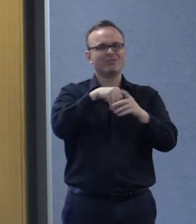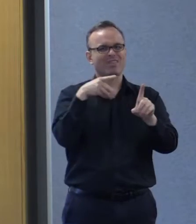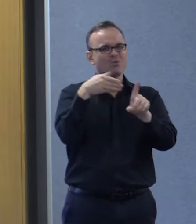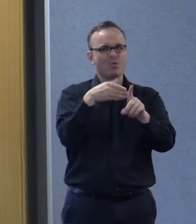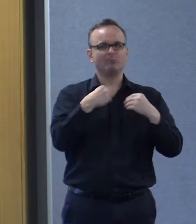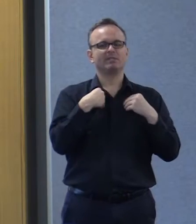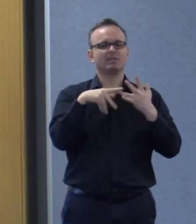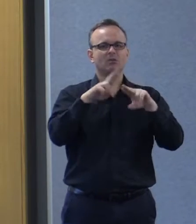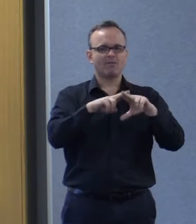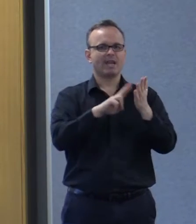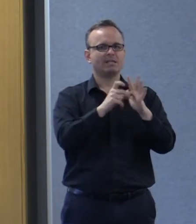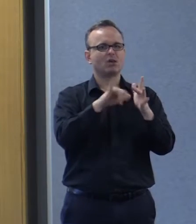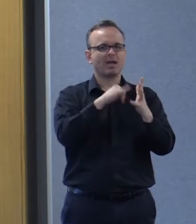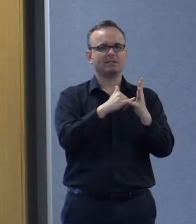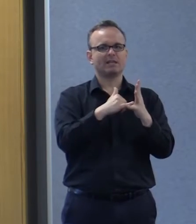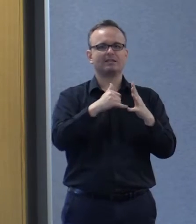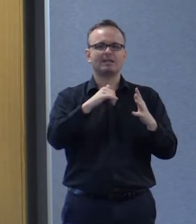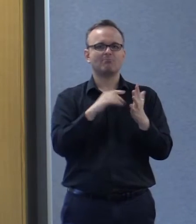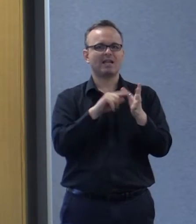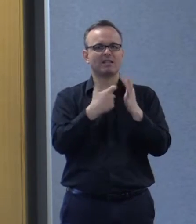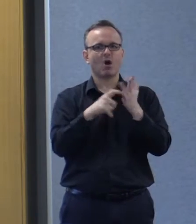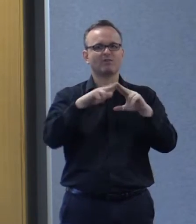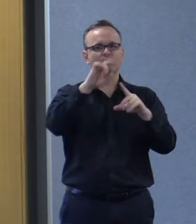as a matter of priority. Thank you.